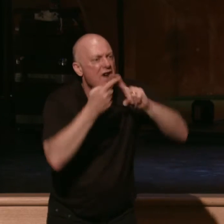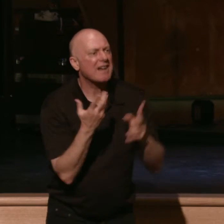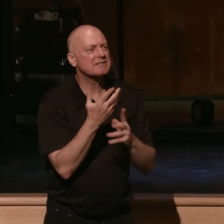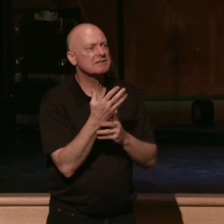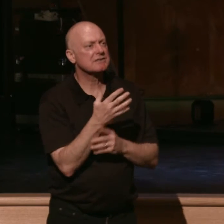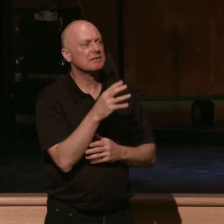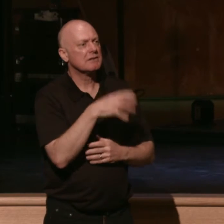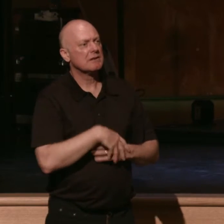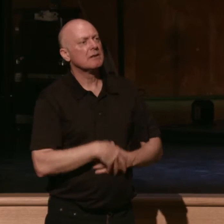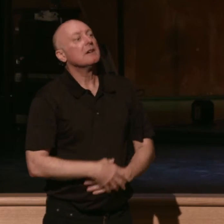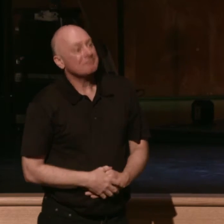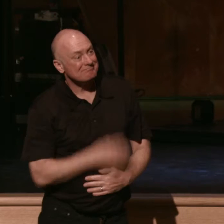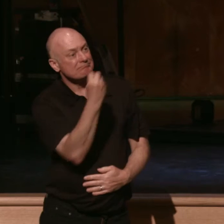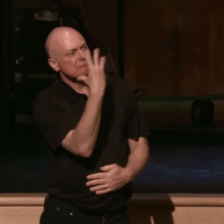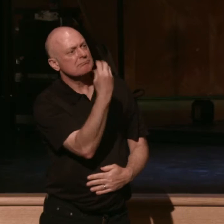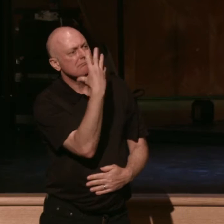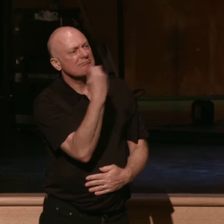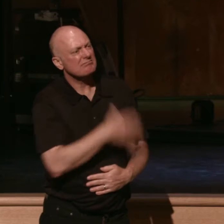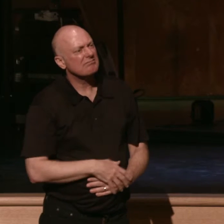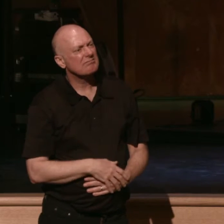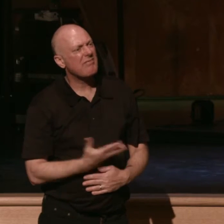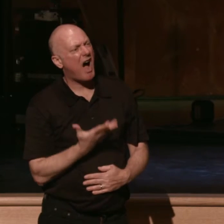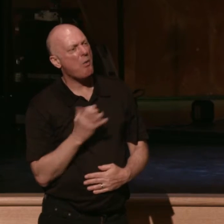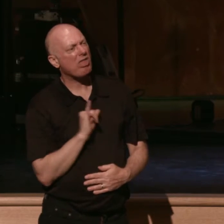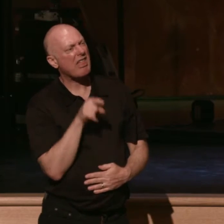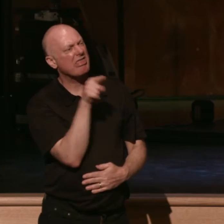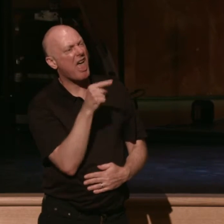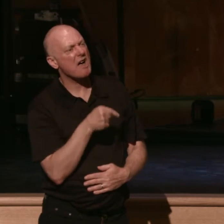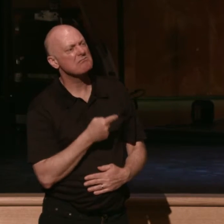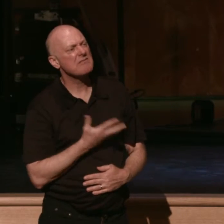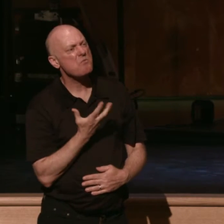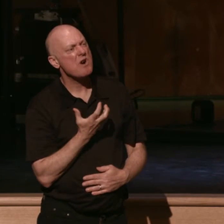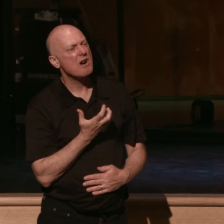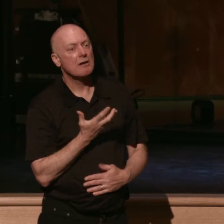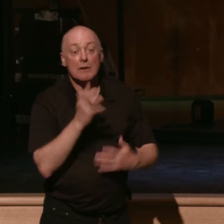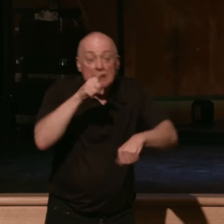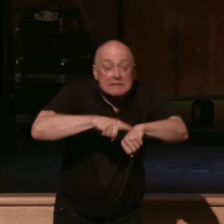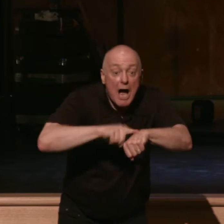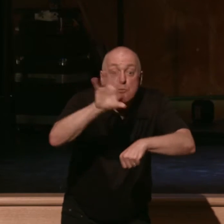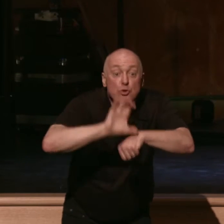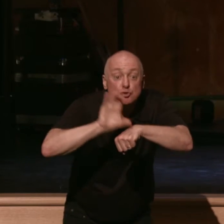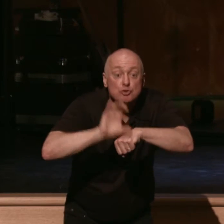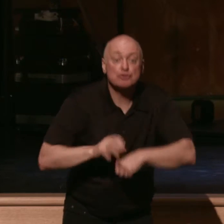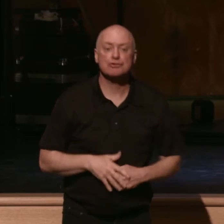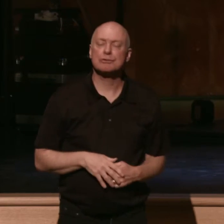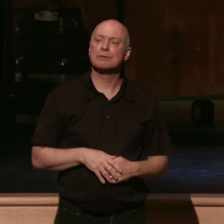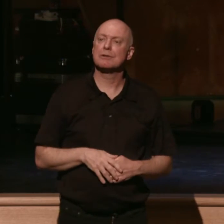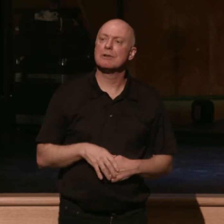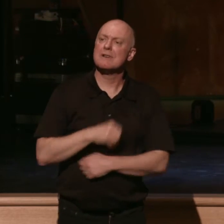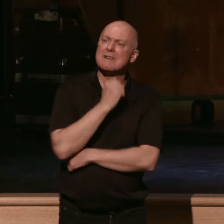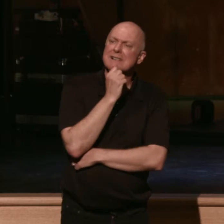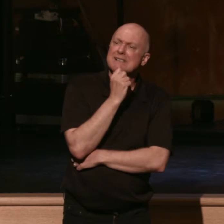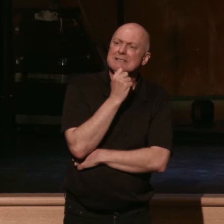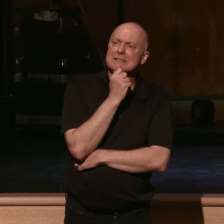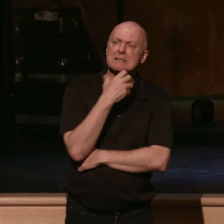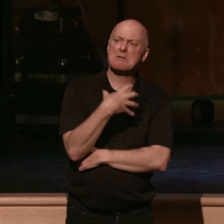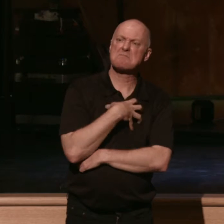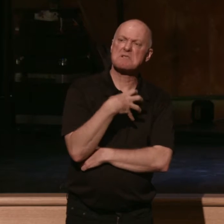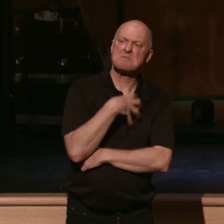complaining and wanting more? How much time at your church leaves you murmuring and